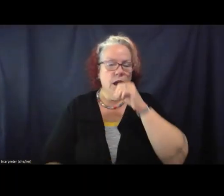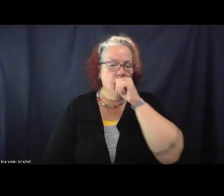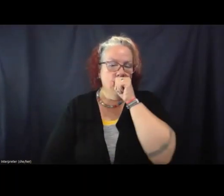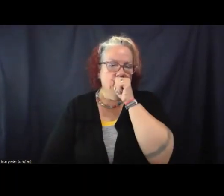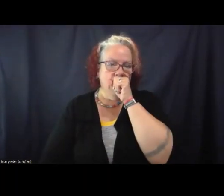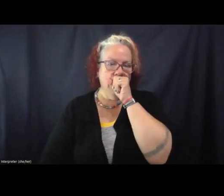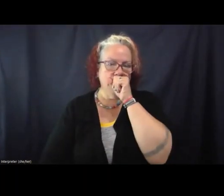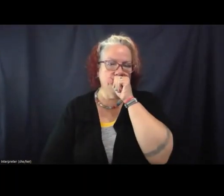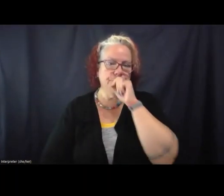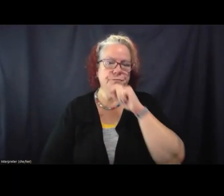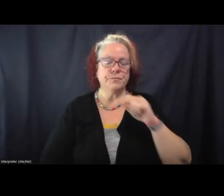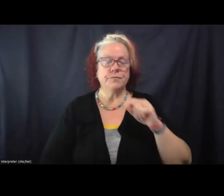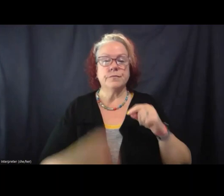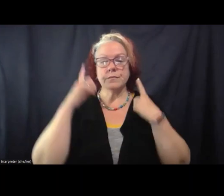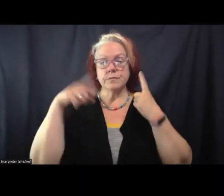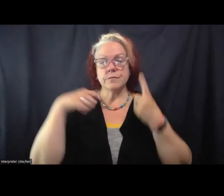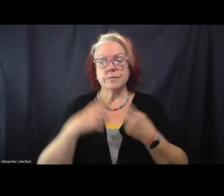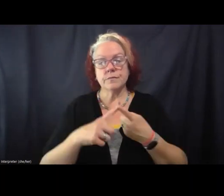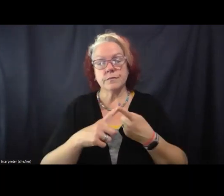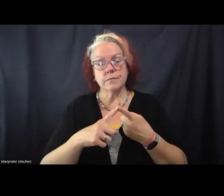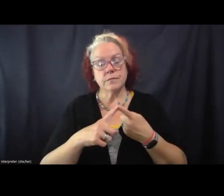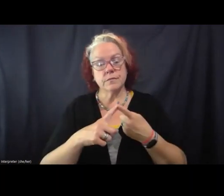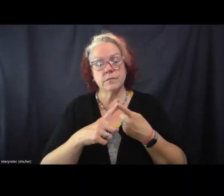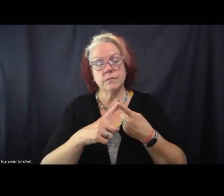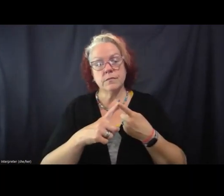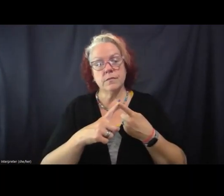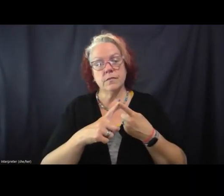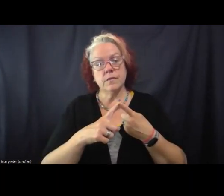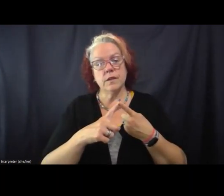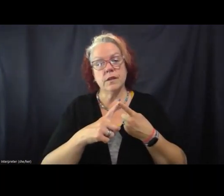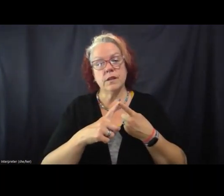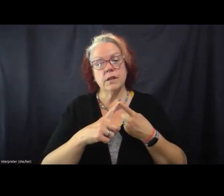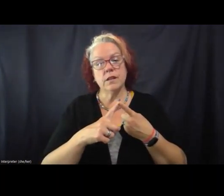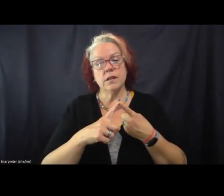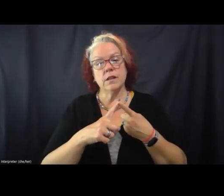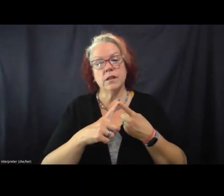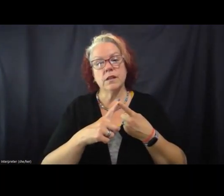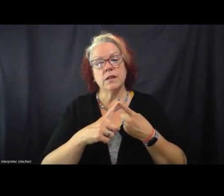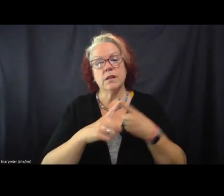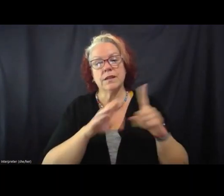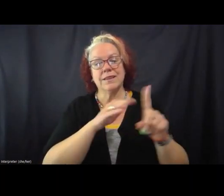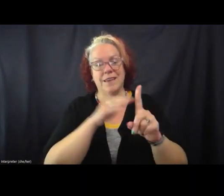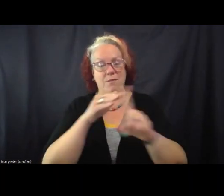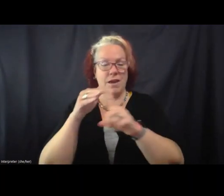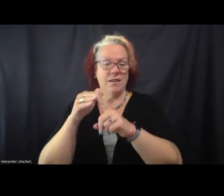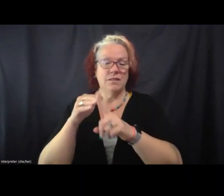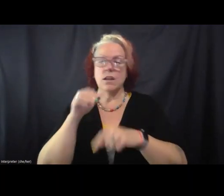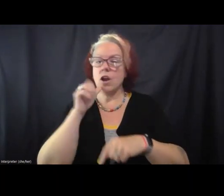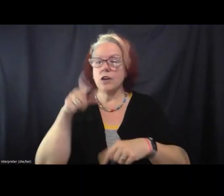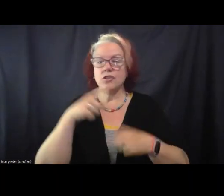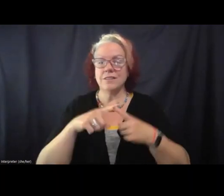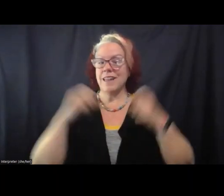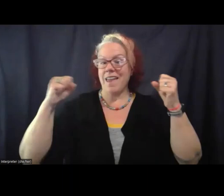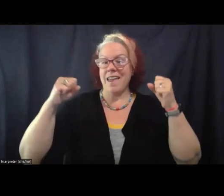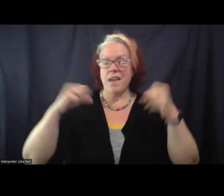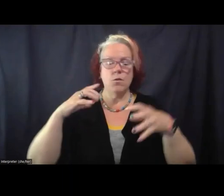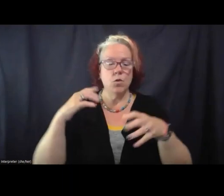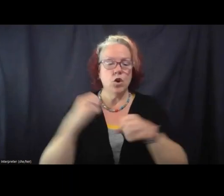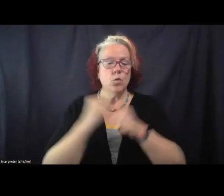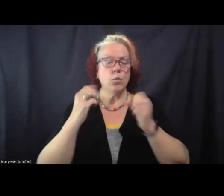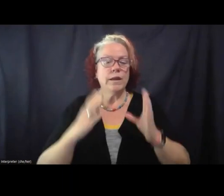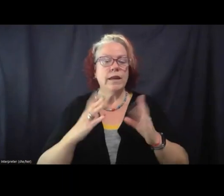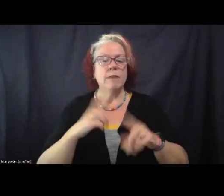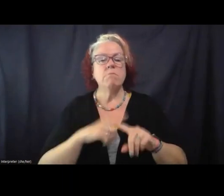Thinking about campaigns in the larger context of movements, not just like, and we're winning, but this is something